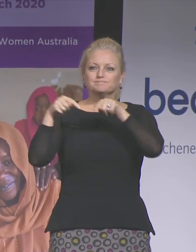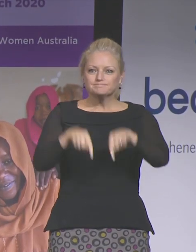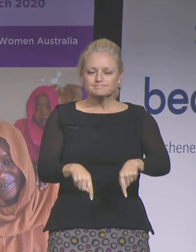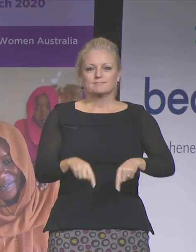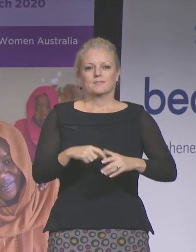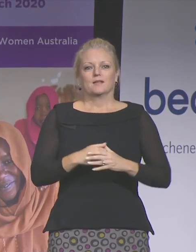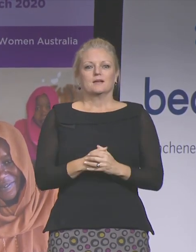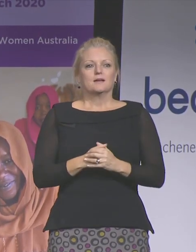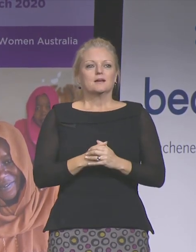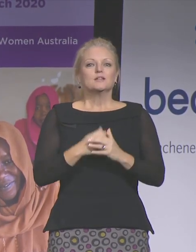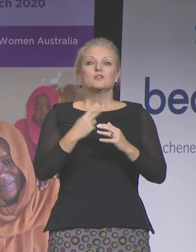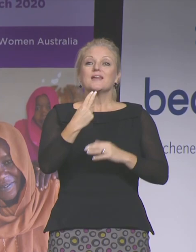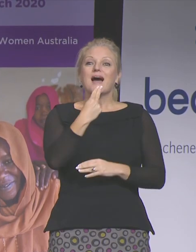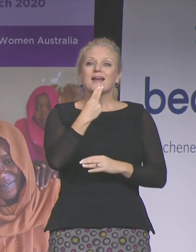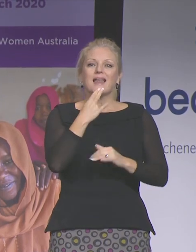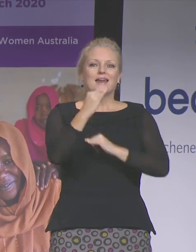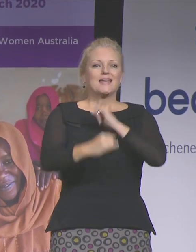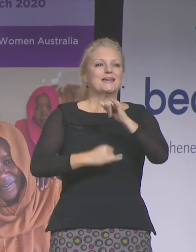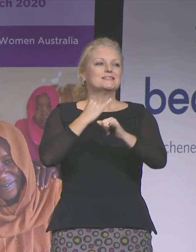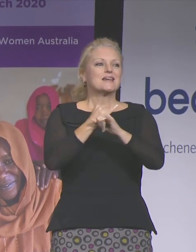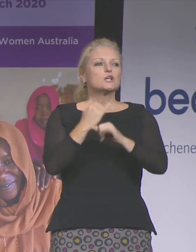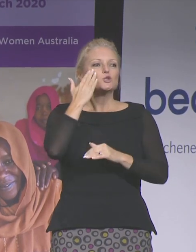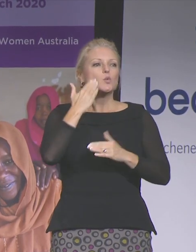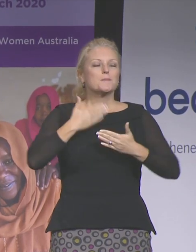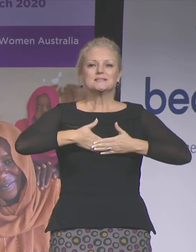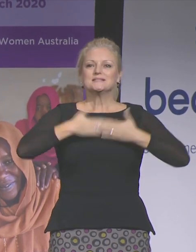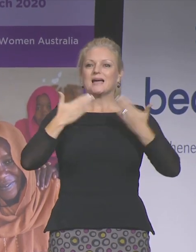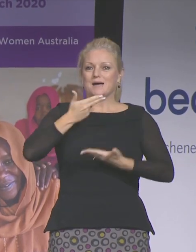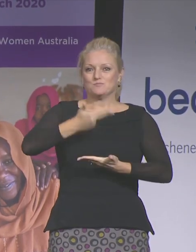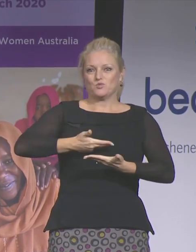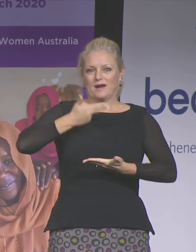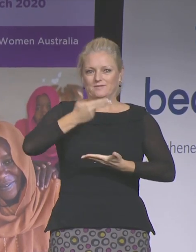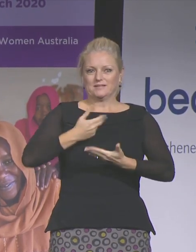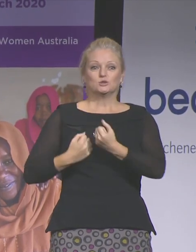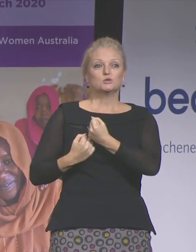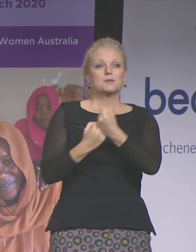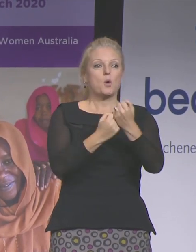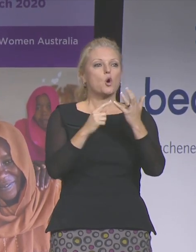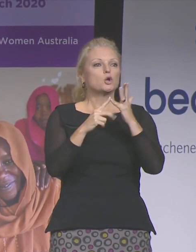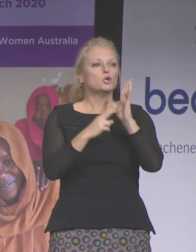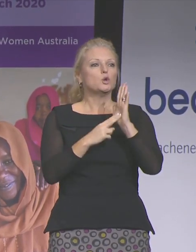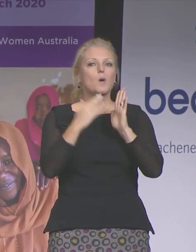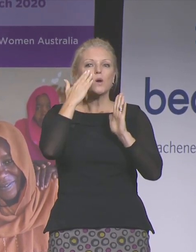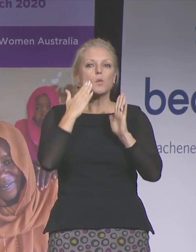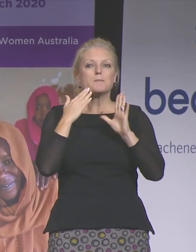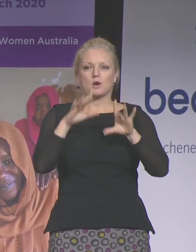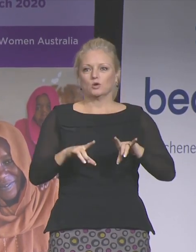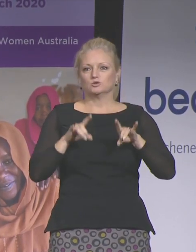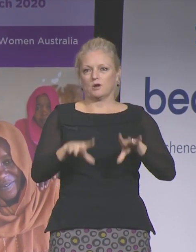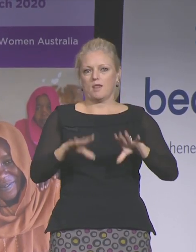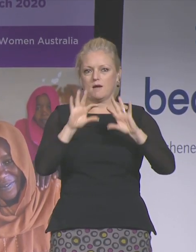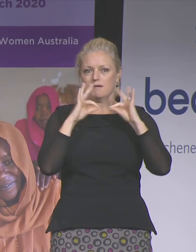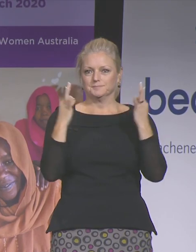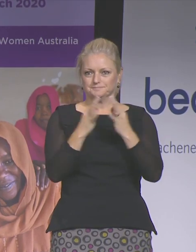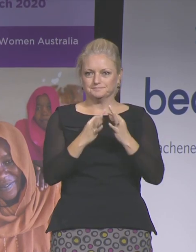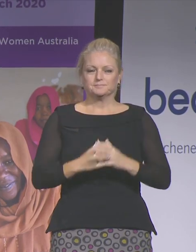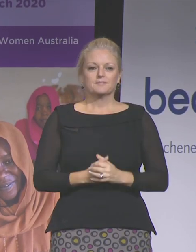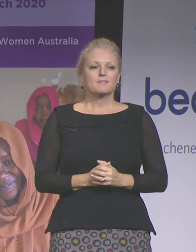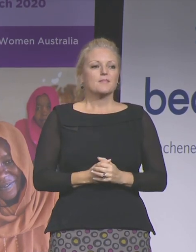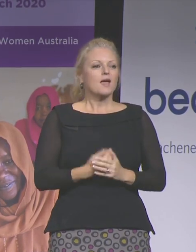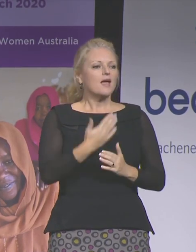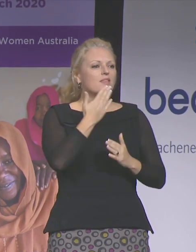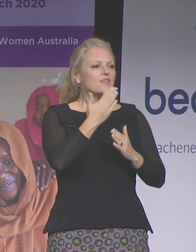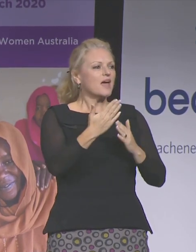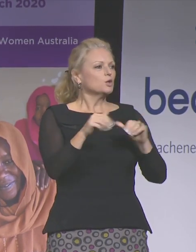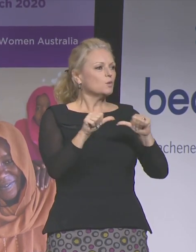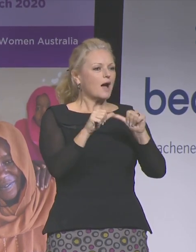Adelaide International Women's Day Breakfast in support of UN Women Australia. Thank you Aunty Rosemary